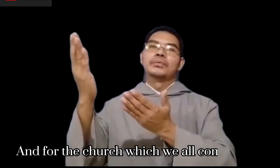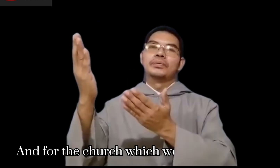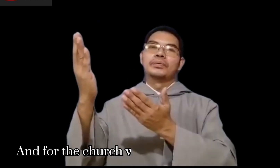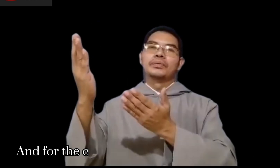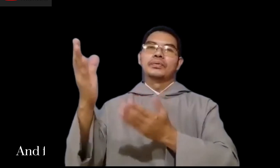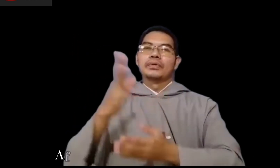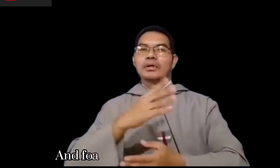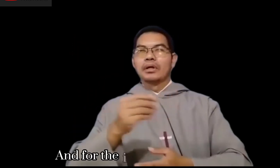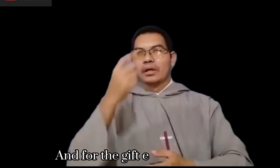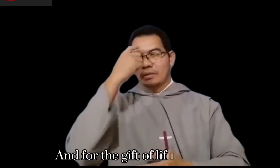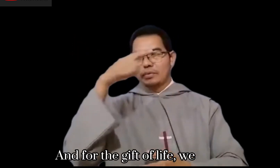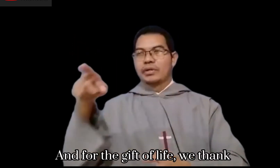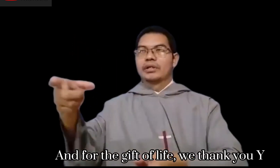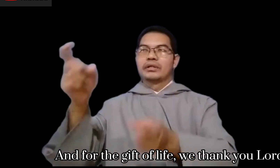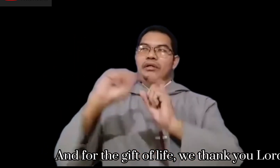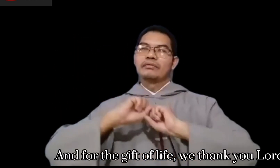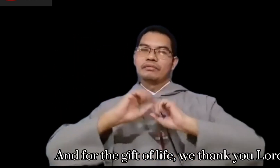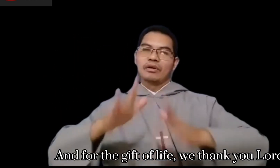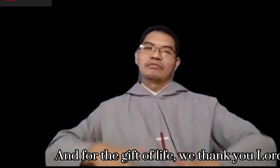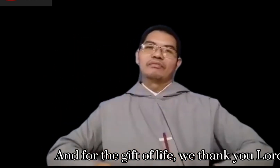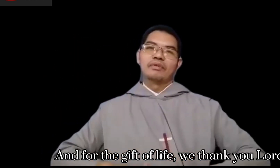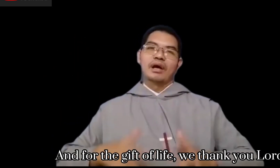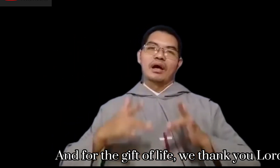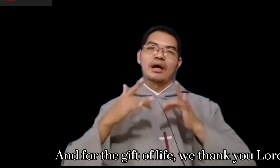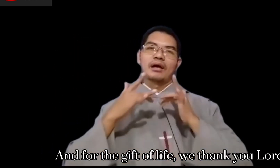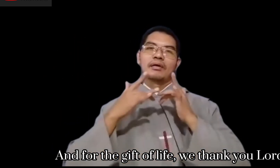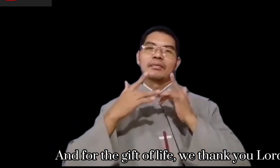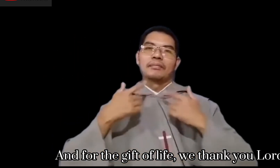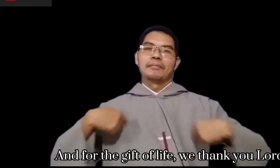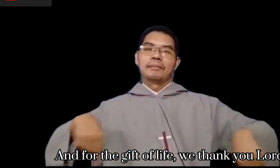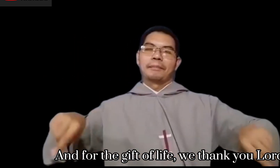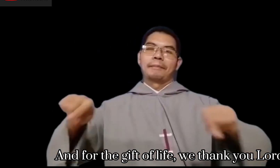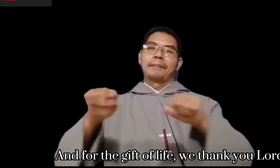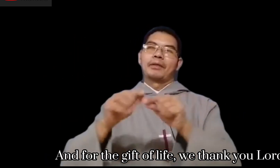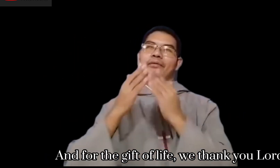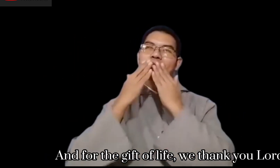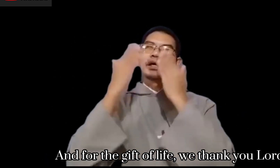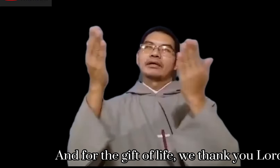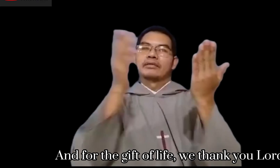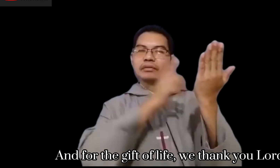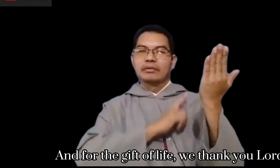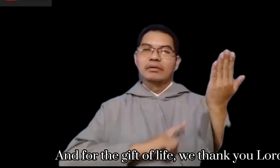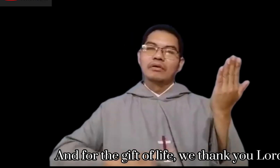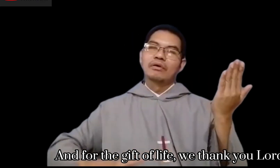And for the gift of life, we thank you Lord.